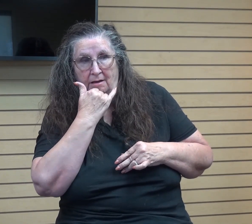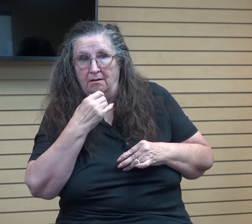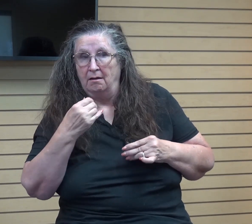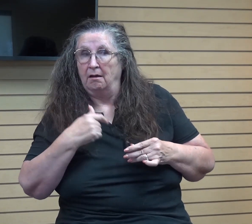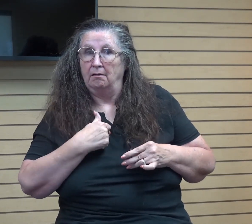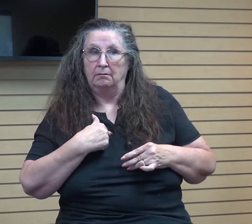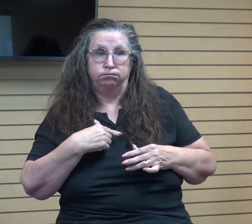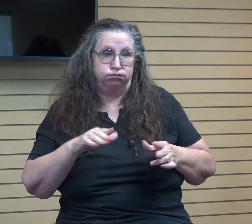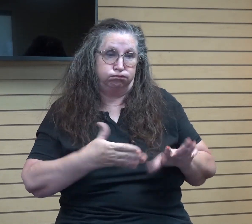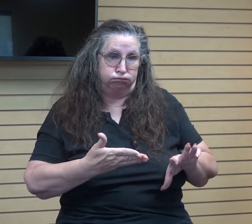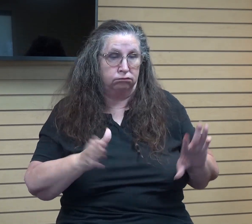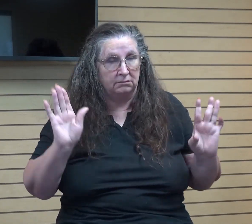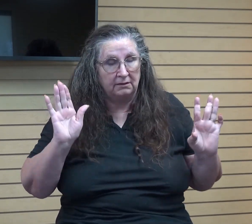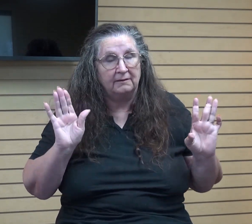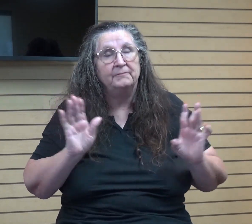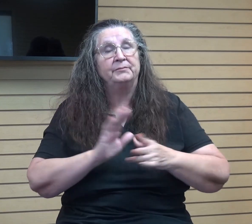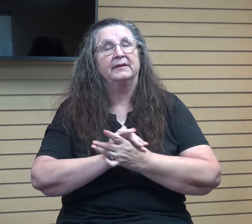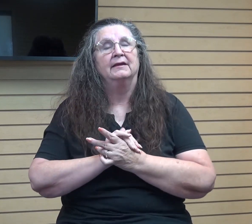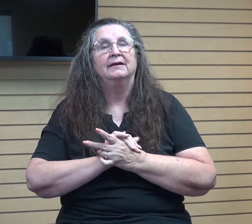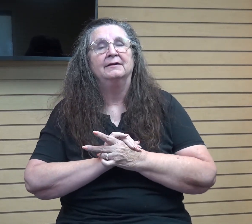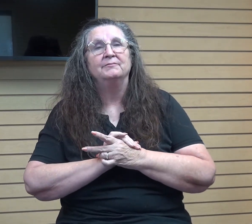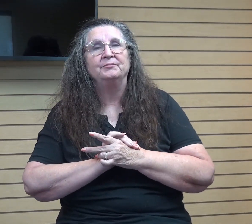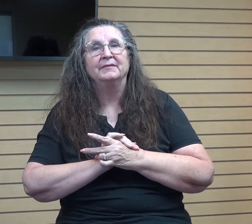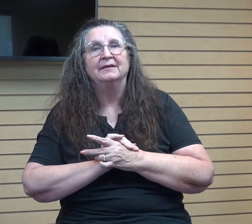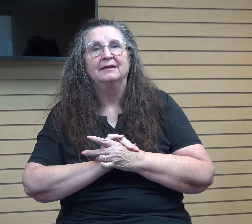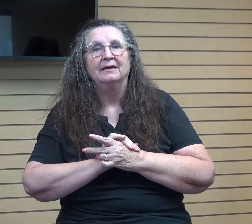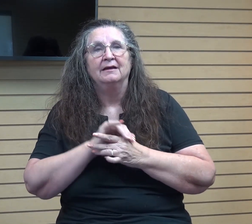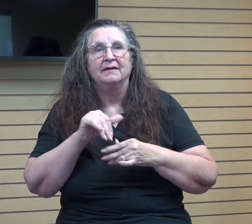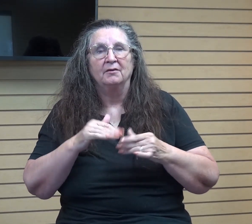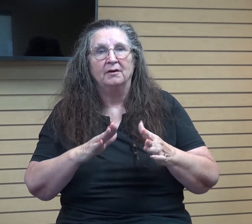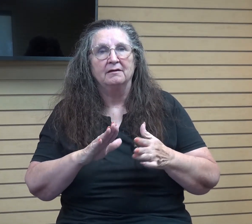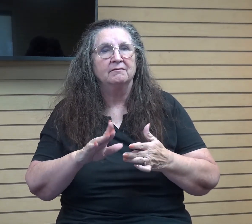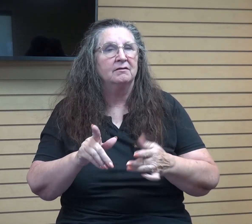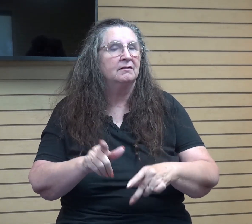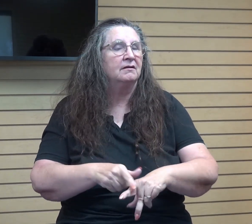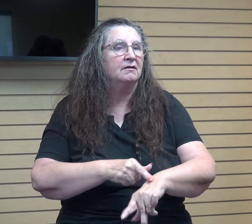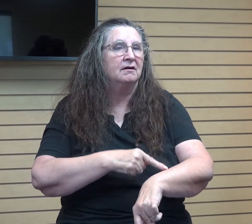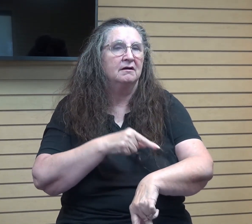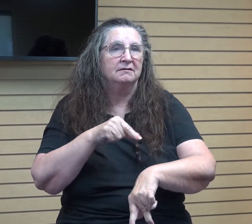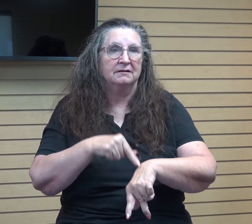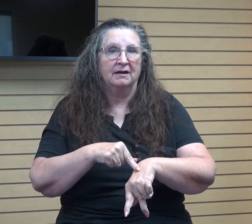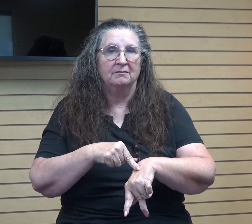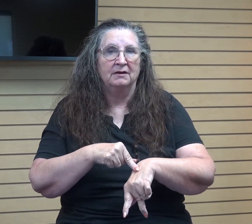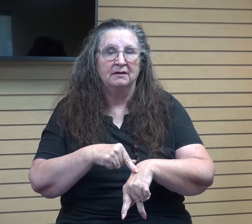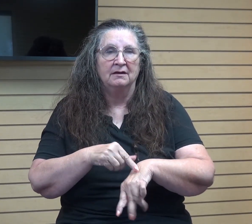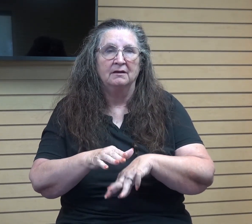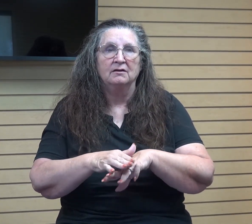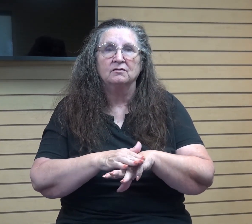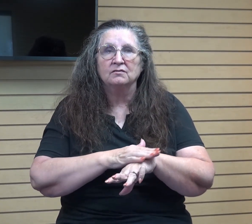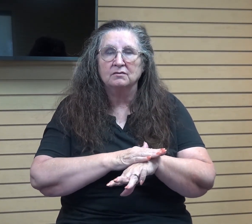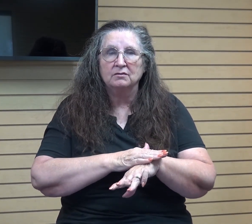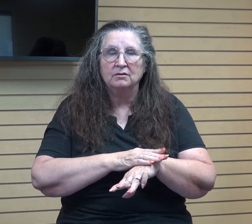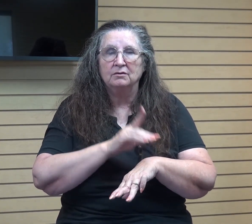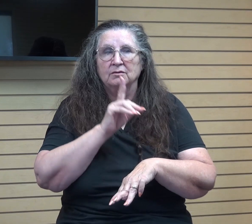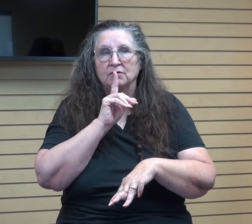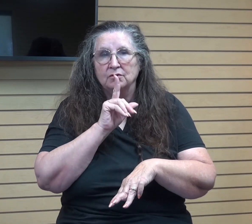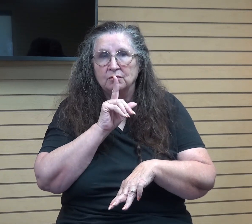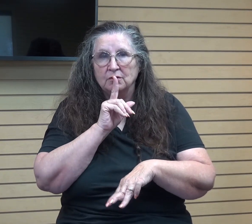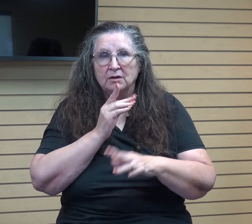goner. And so it was that way for a long time. But slowly and surely, through time